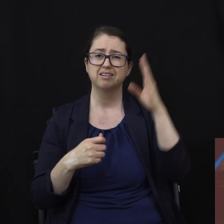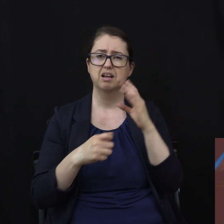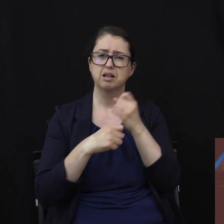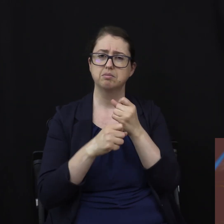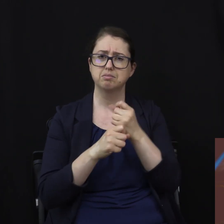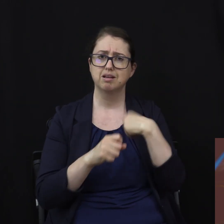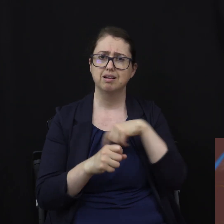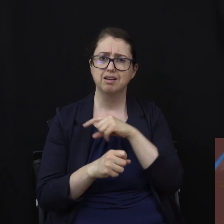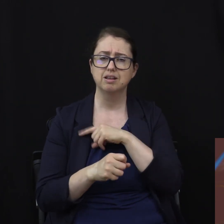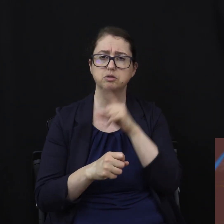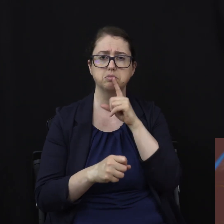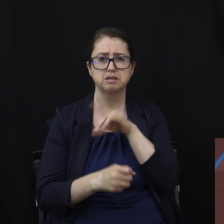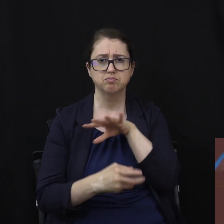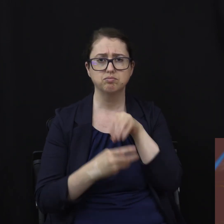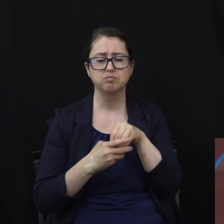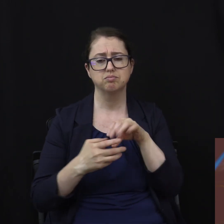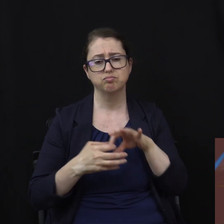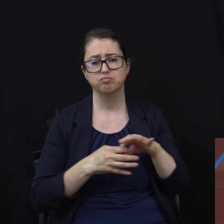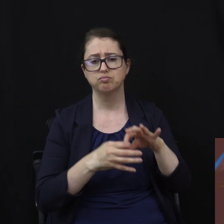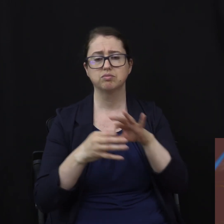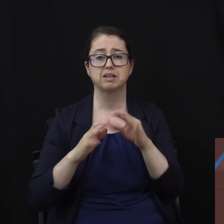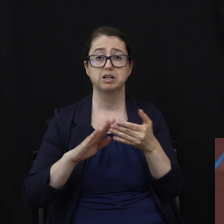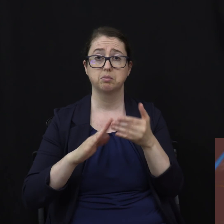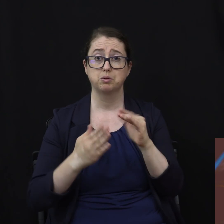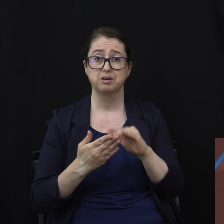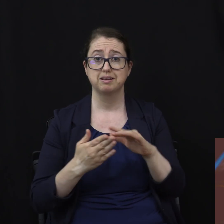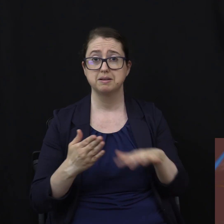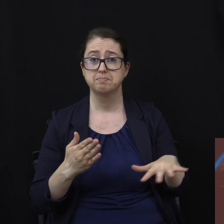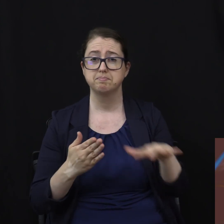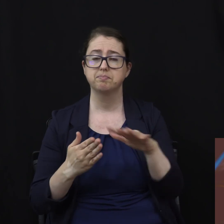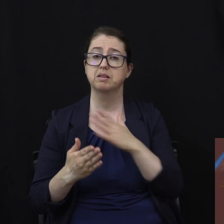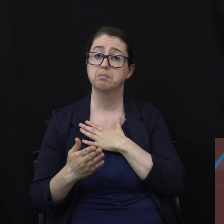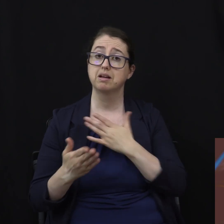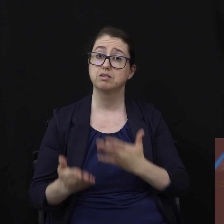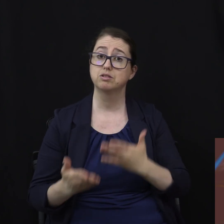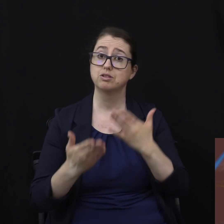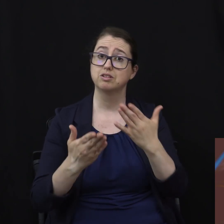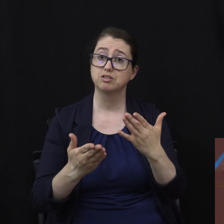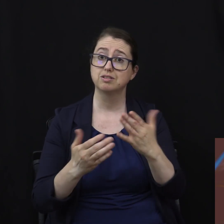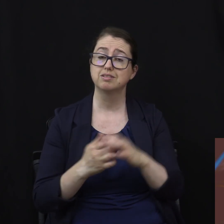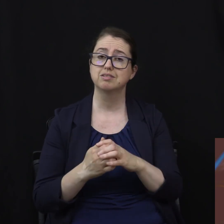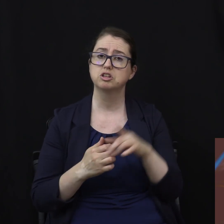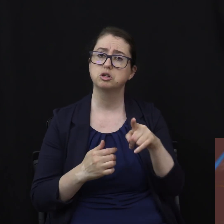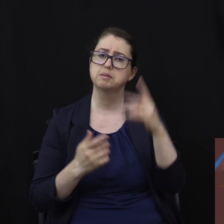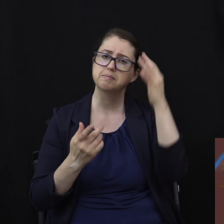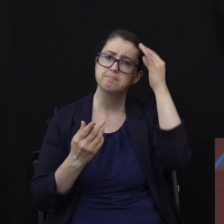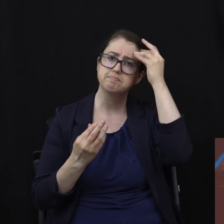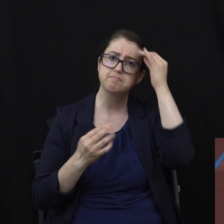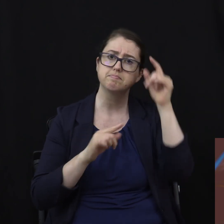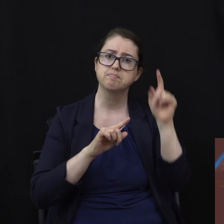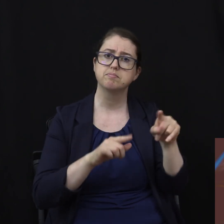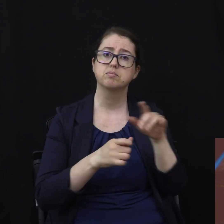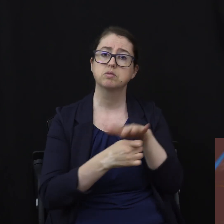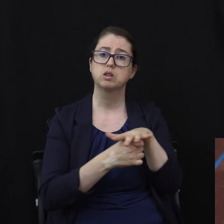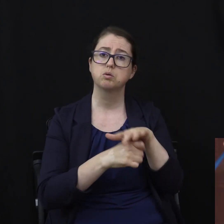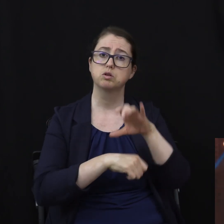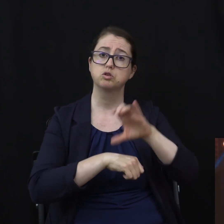community. Now, my suggestion to you, consider attending a local church in your area. Now, I'm